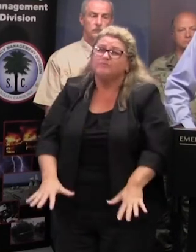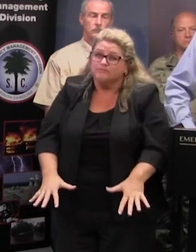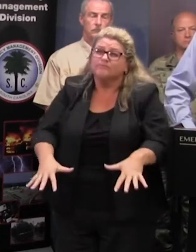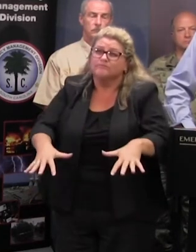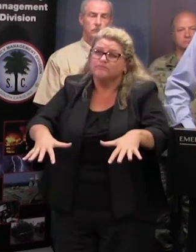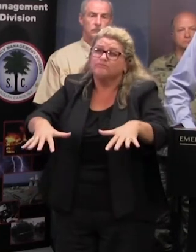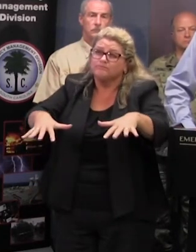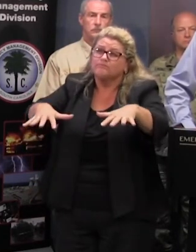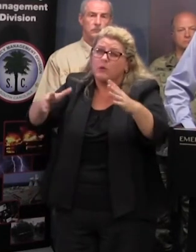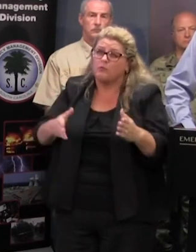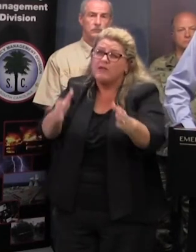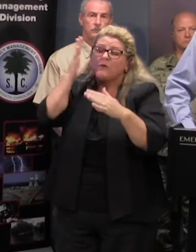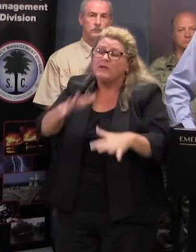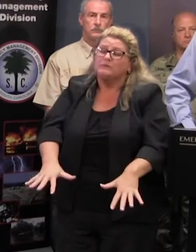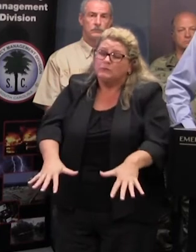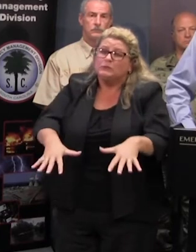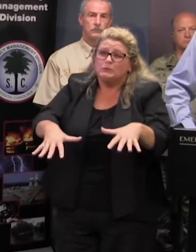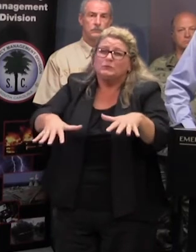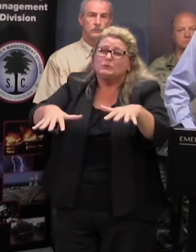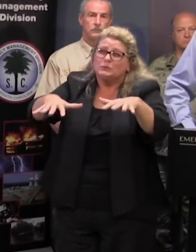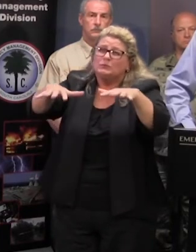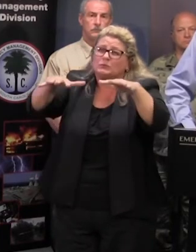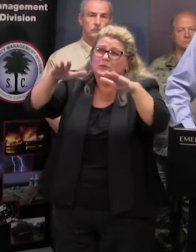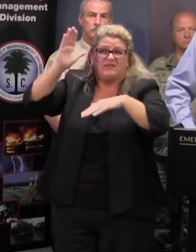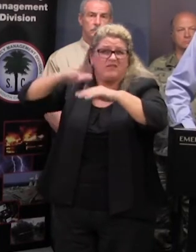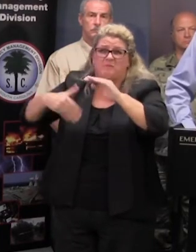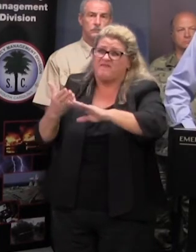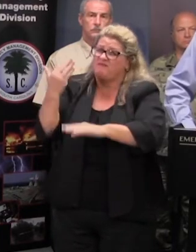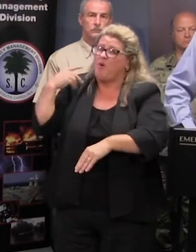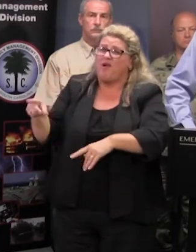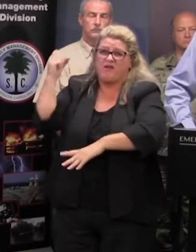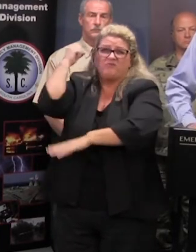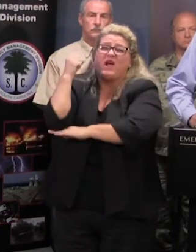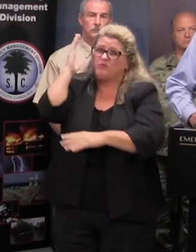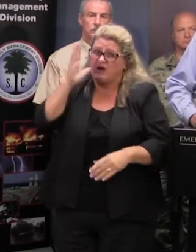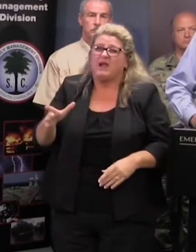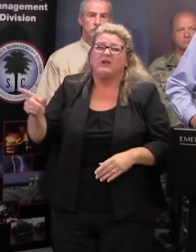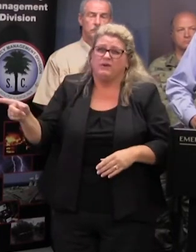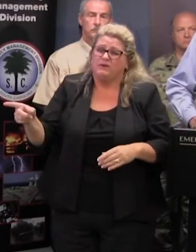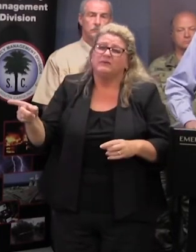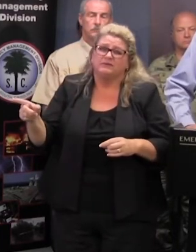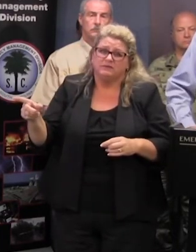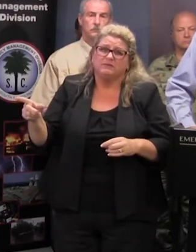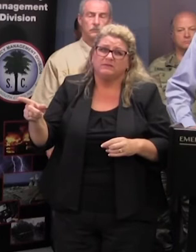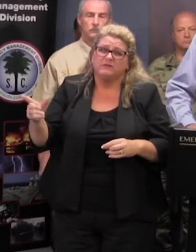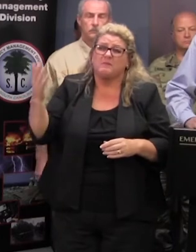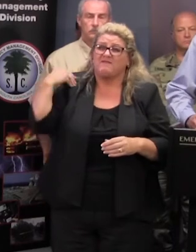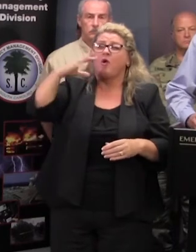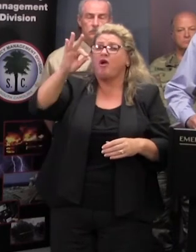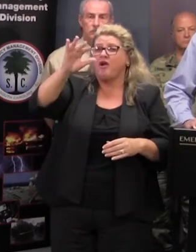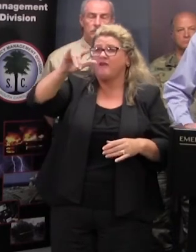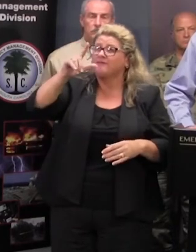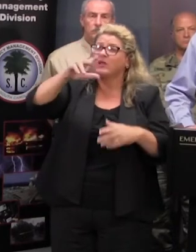uh a state a flood stage that's higher than we've recorded so far on the highest road level was in floyd